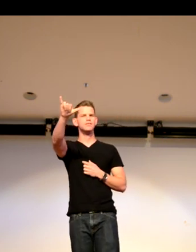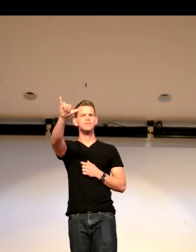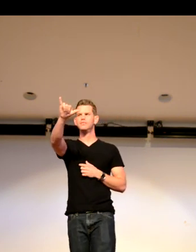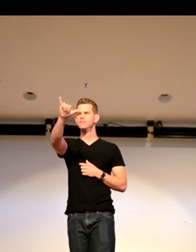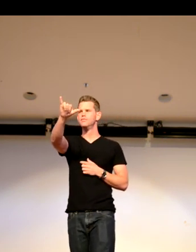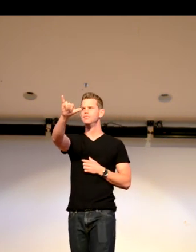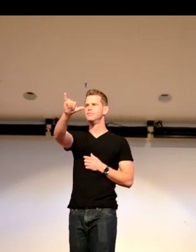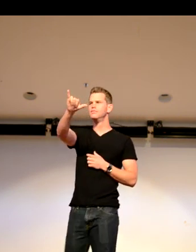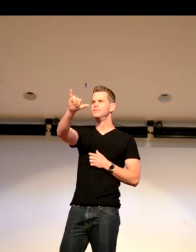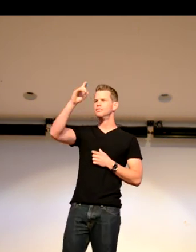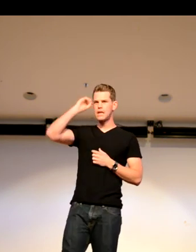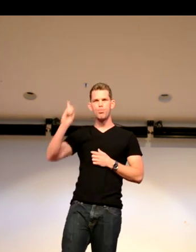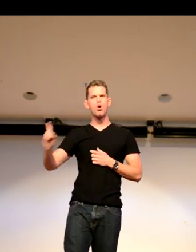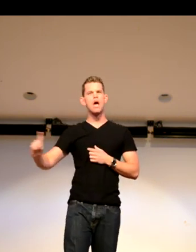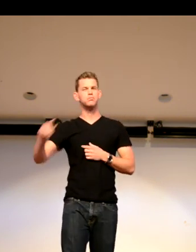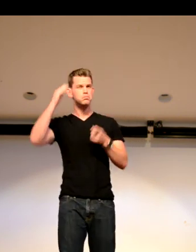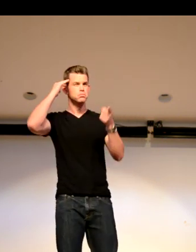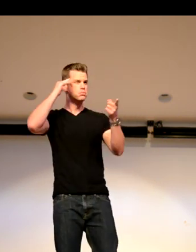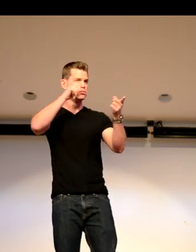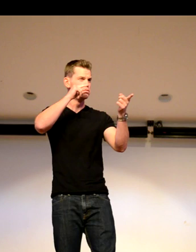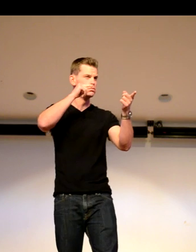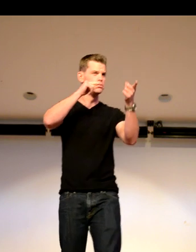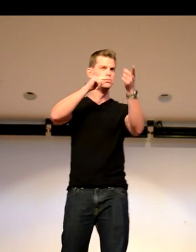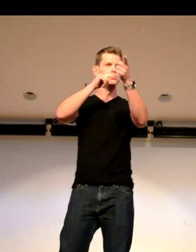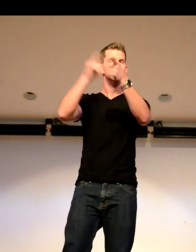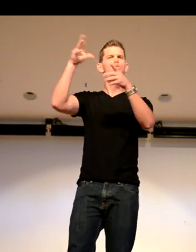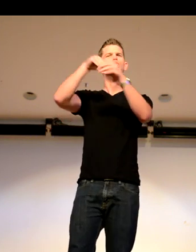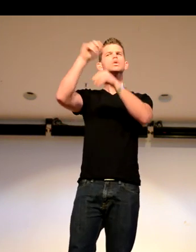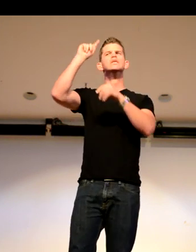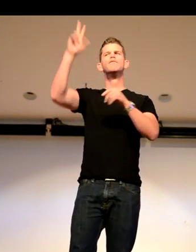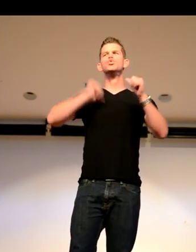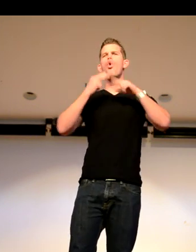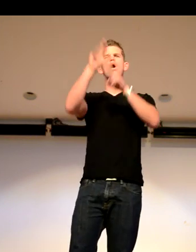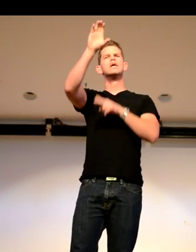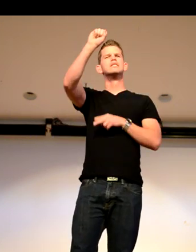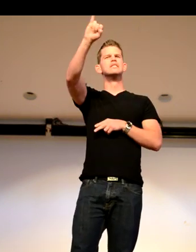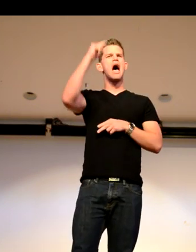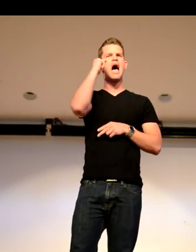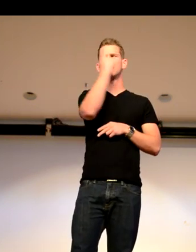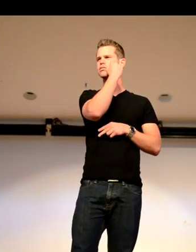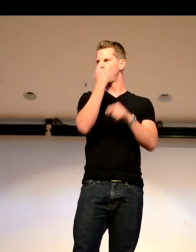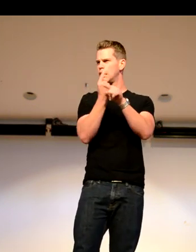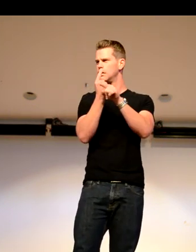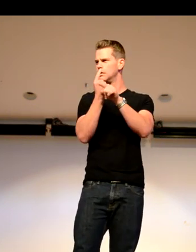Deanna Bray, do you know who that is? Do you know who that is? You know, she was in the TV show in CSI.